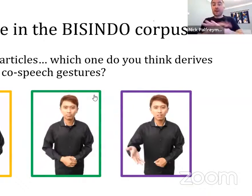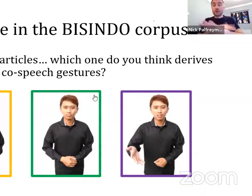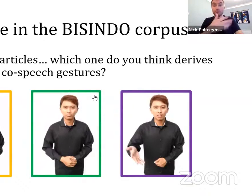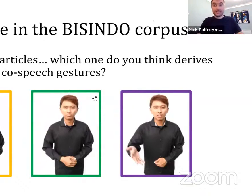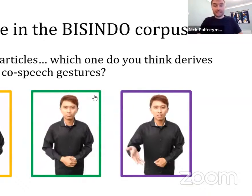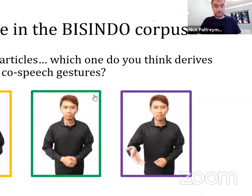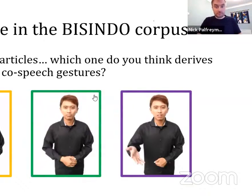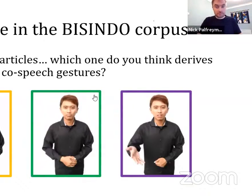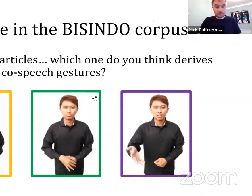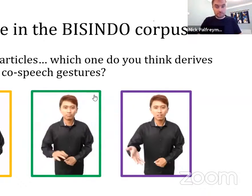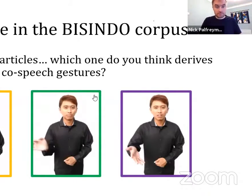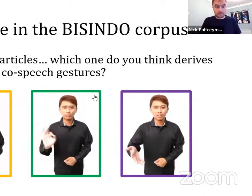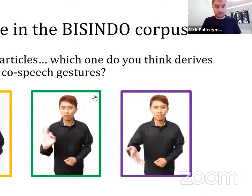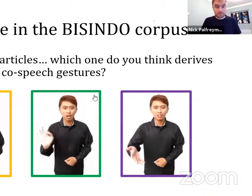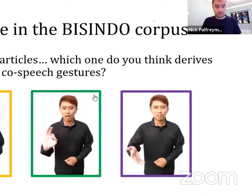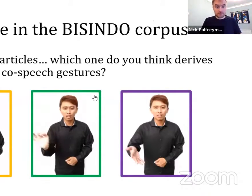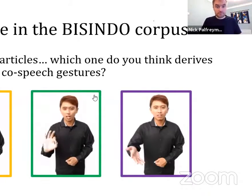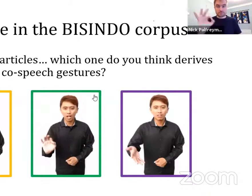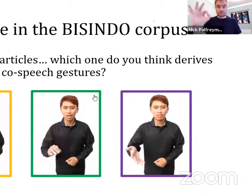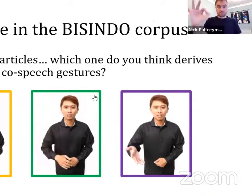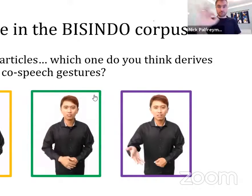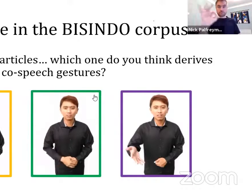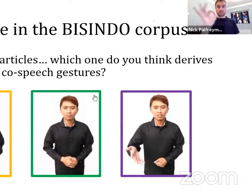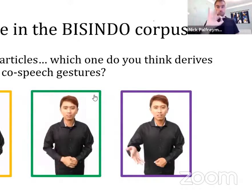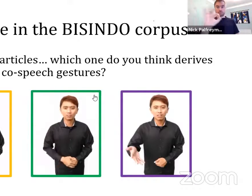That's this movement, the green one.